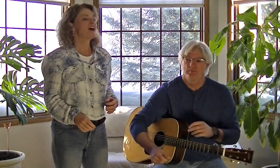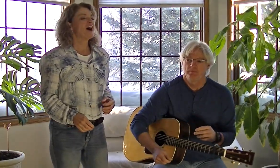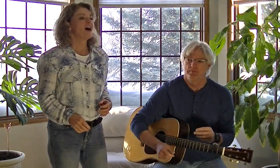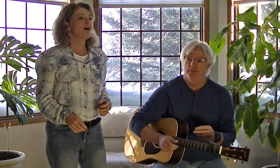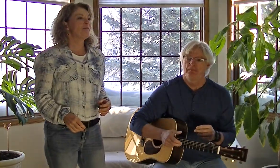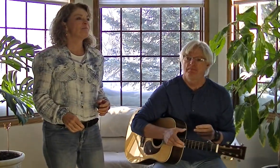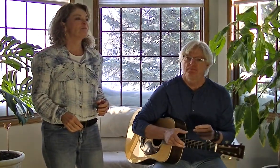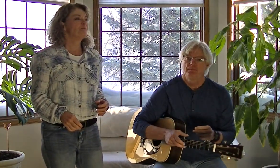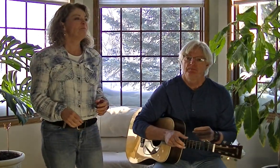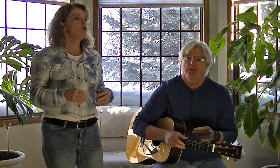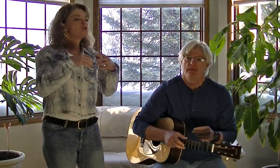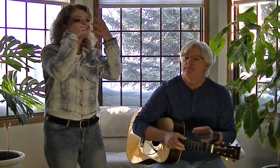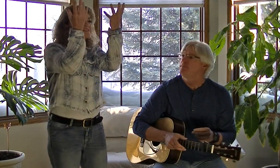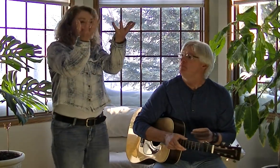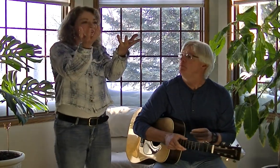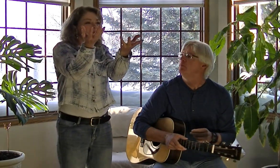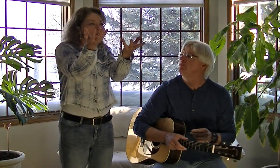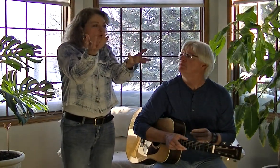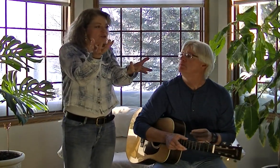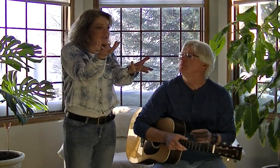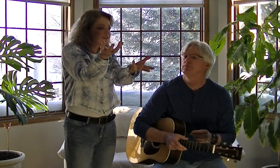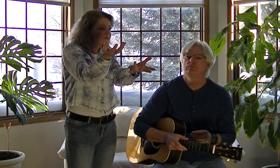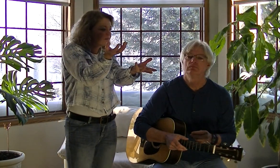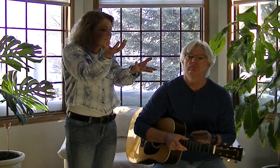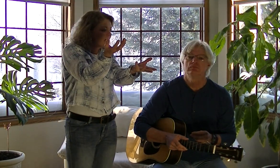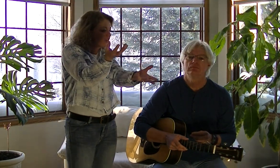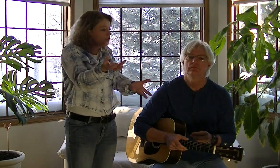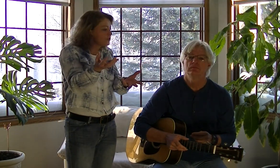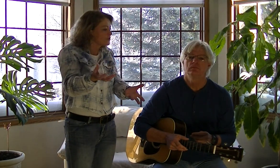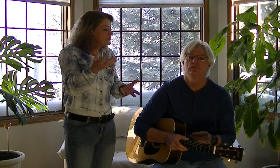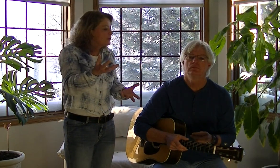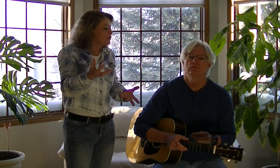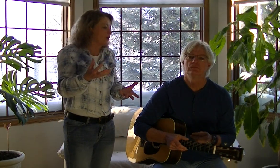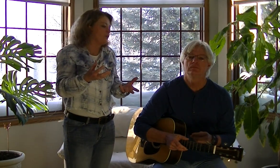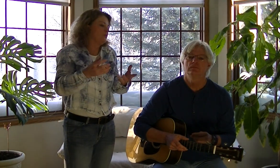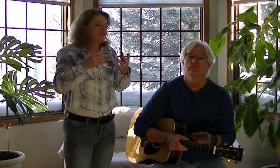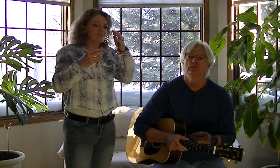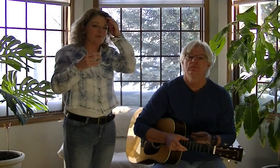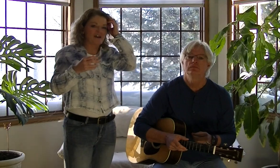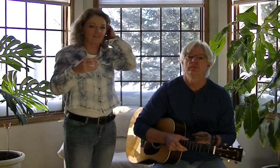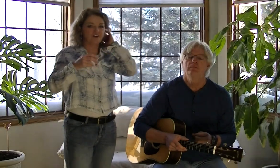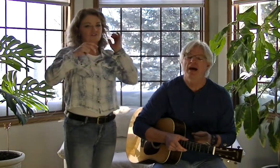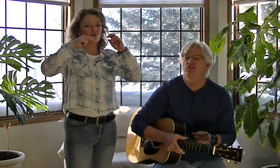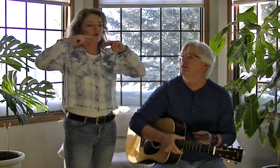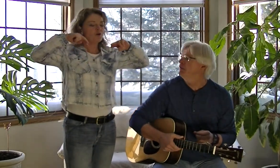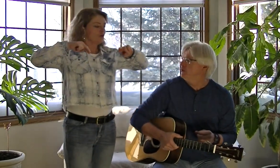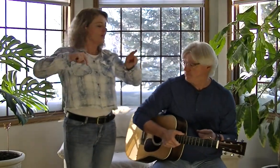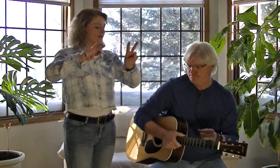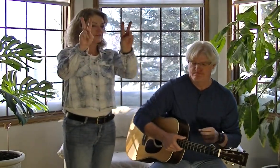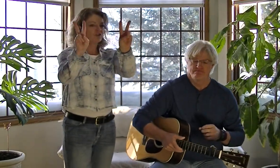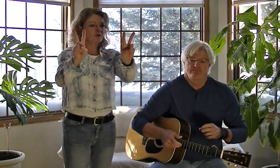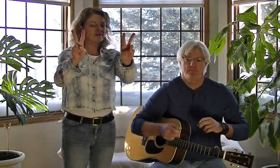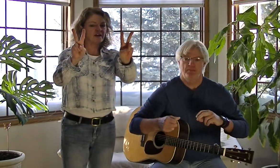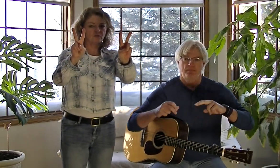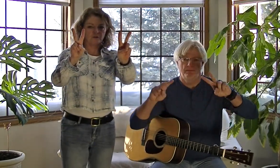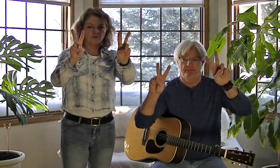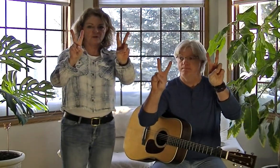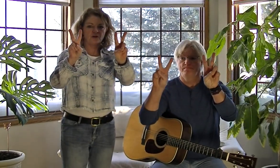most that you see with a raccoon is its mask. Yeah, you make a letter V with your